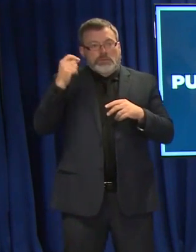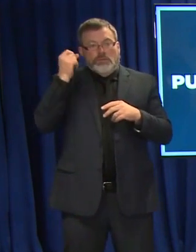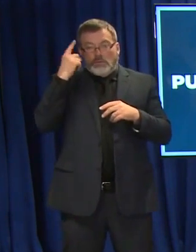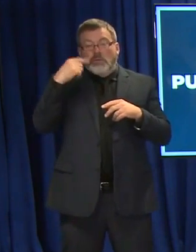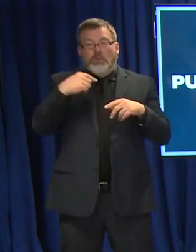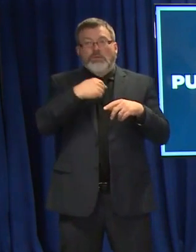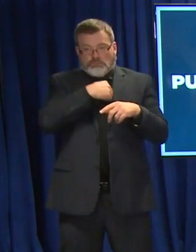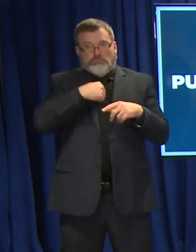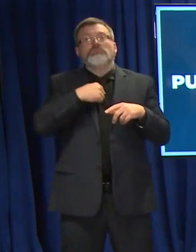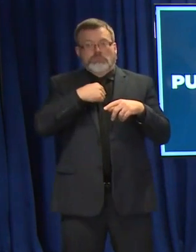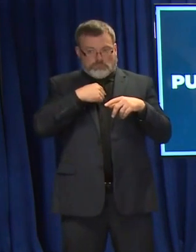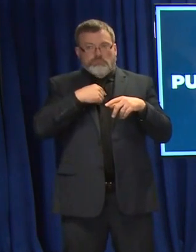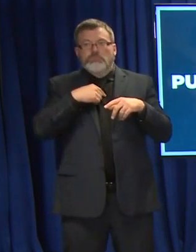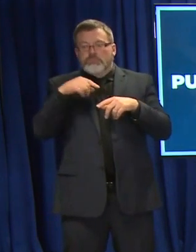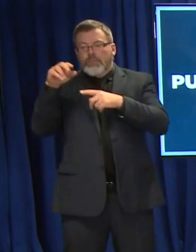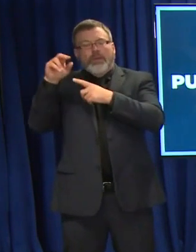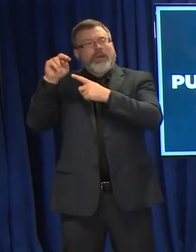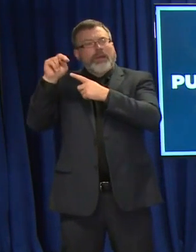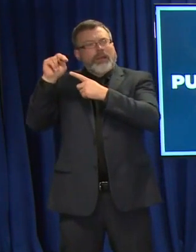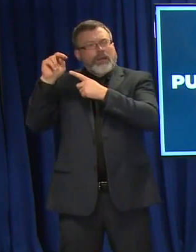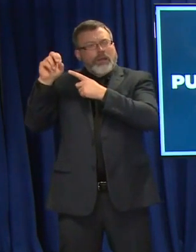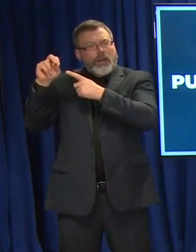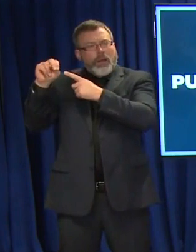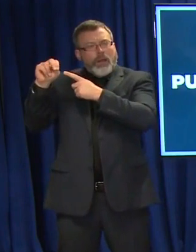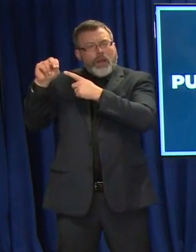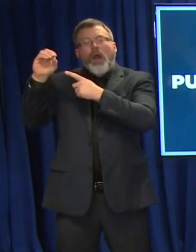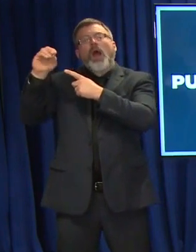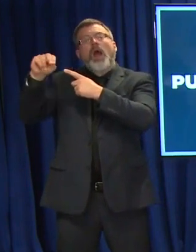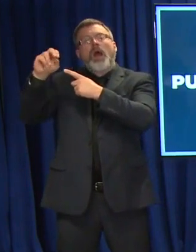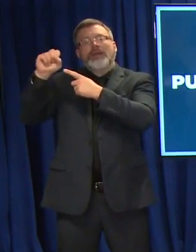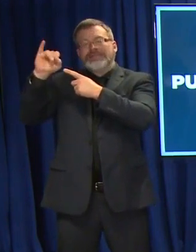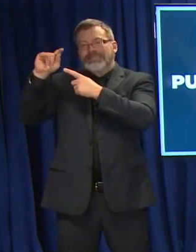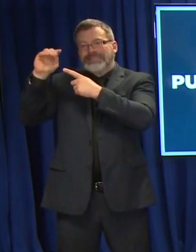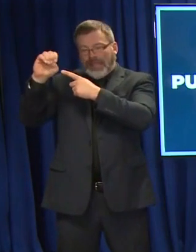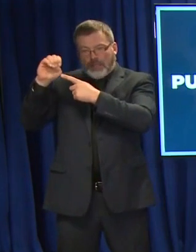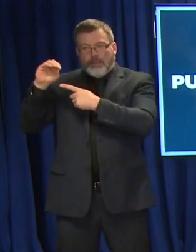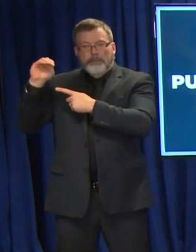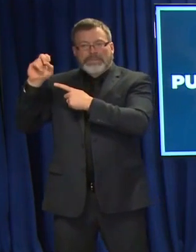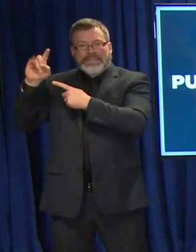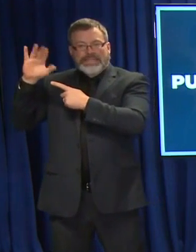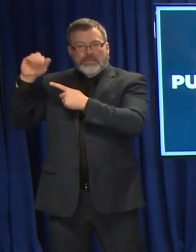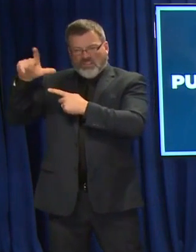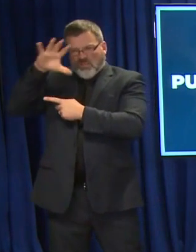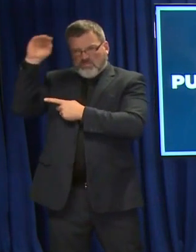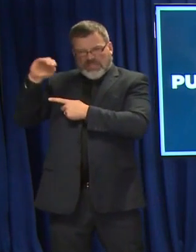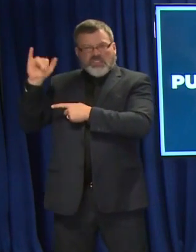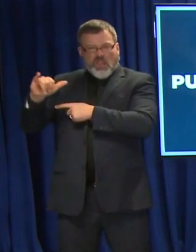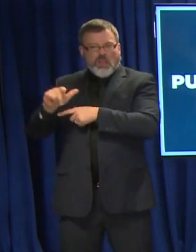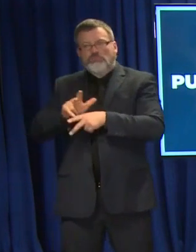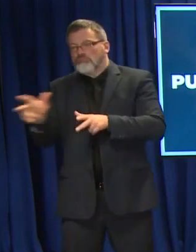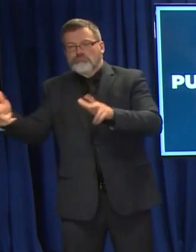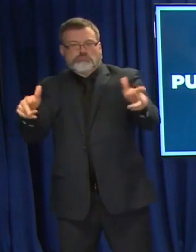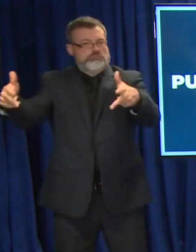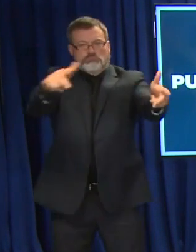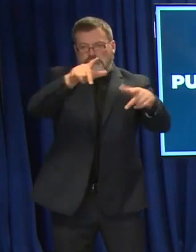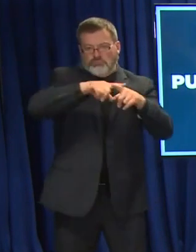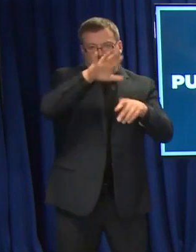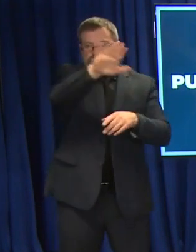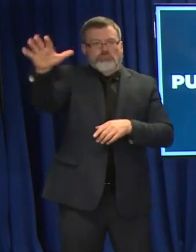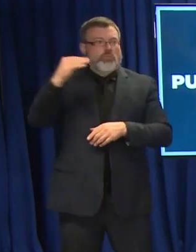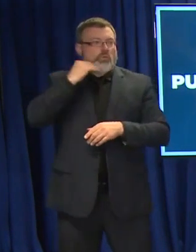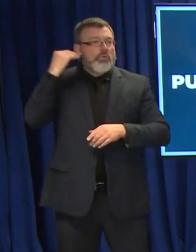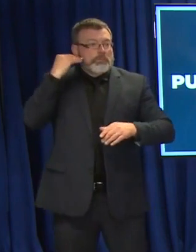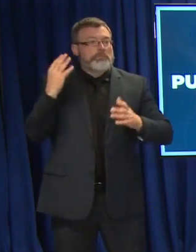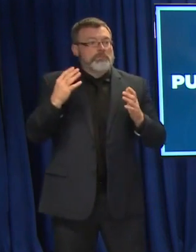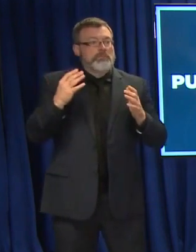So we will be releasing the details today in a press release, but to make an appointment for someone to come to your